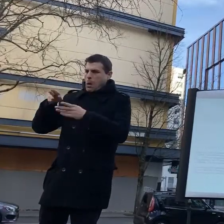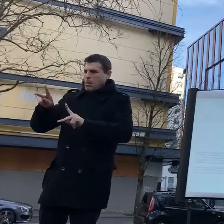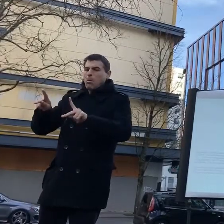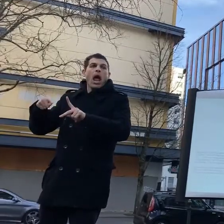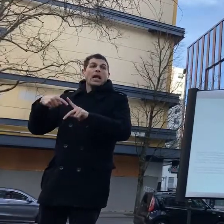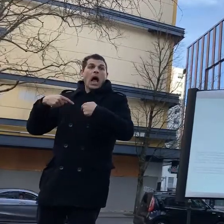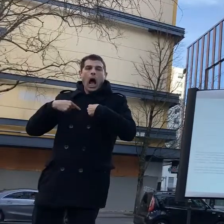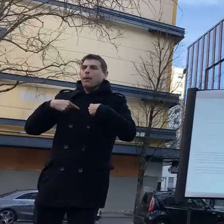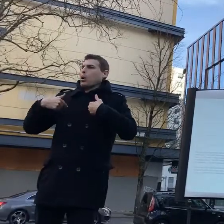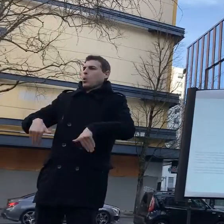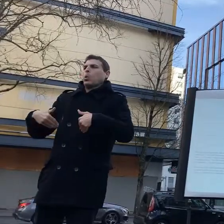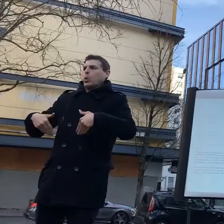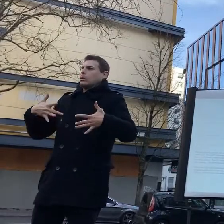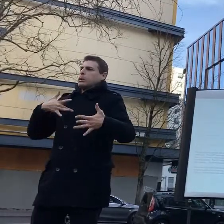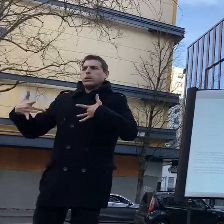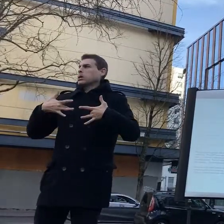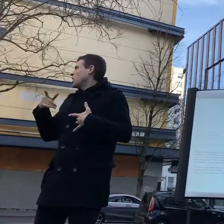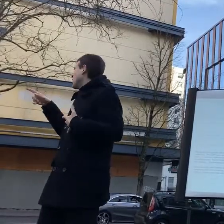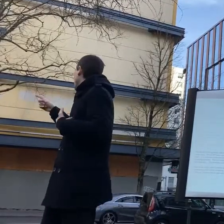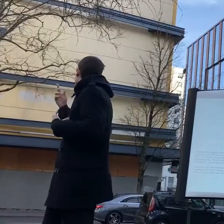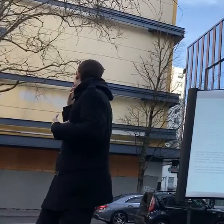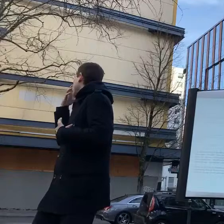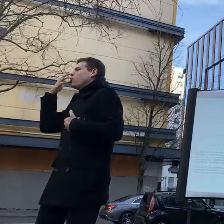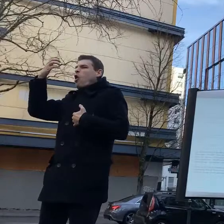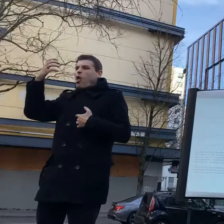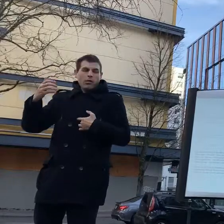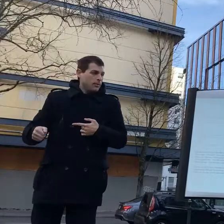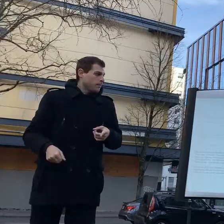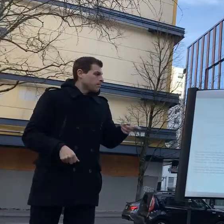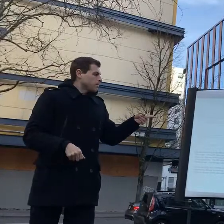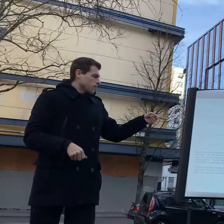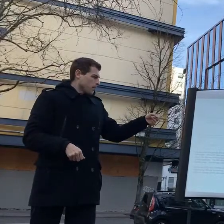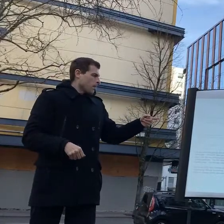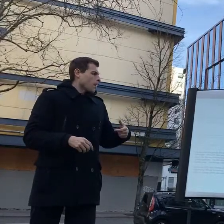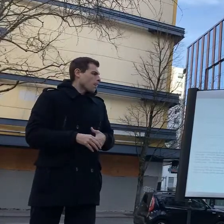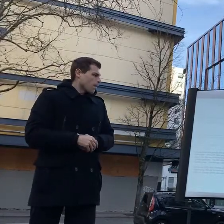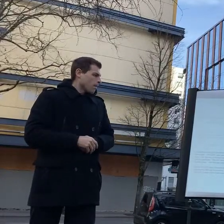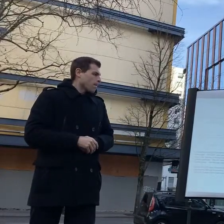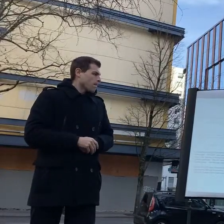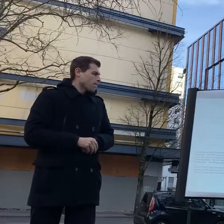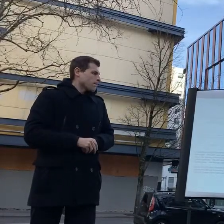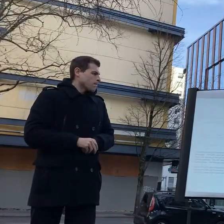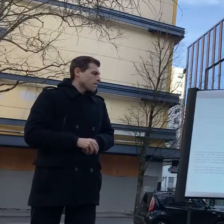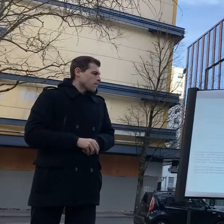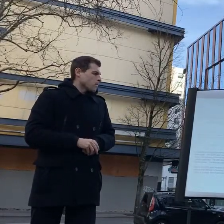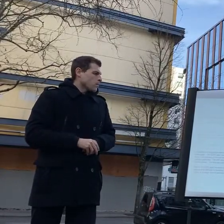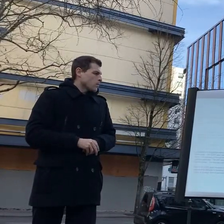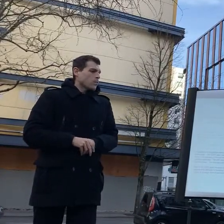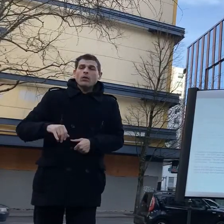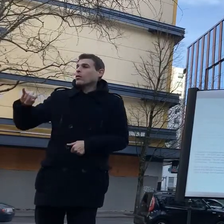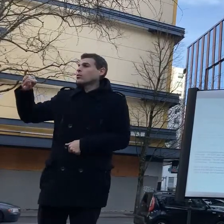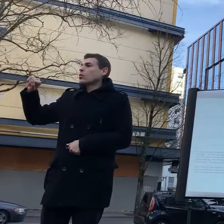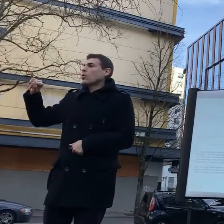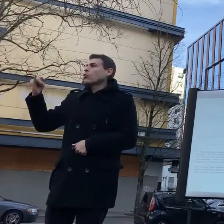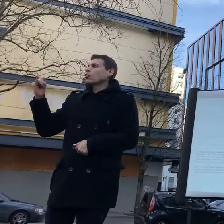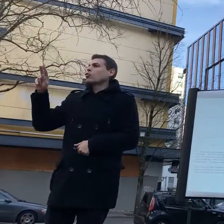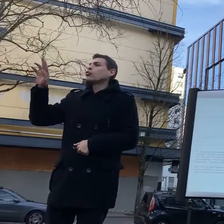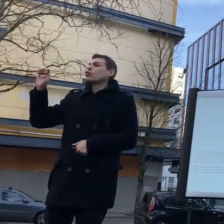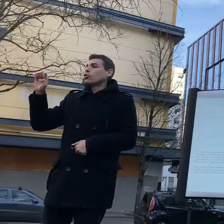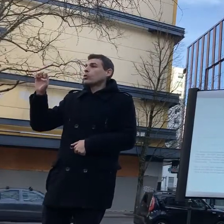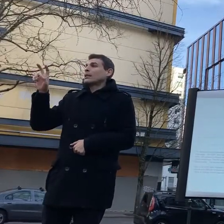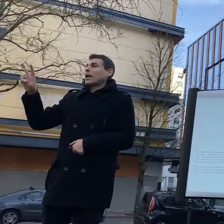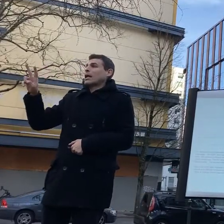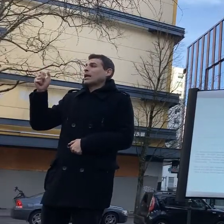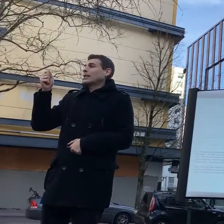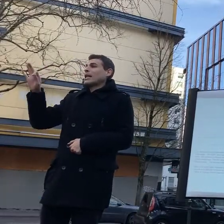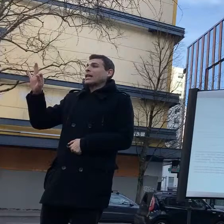a hexagloroethane smoke grenade they were in a stairwell the grenade bounced off the wall